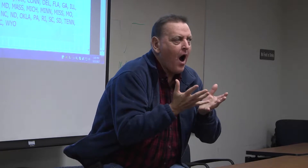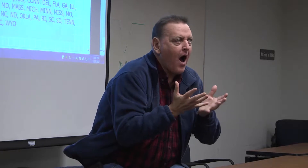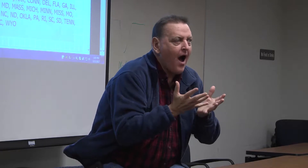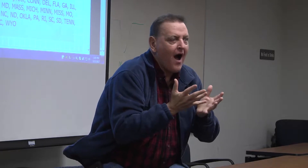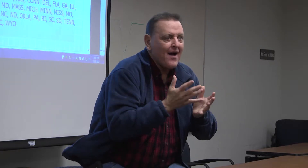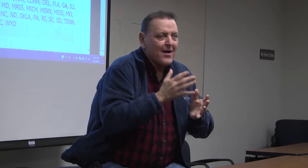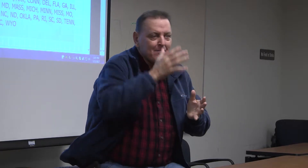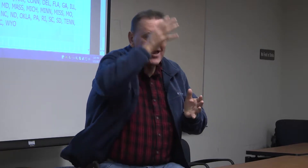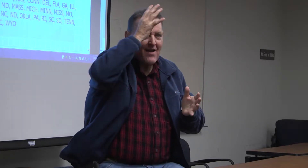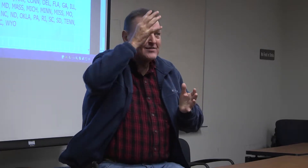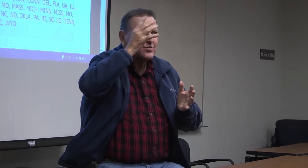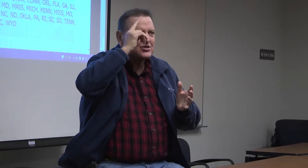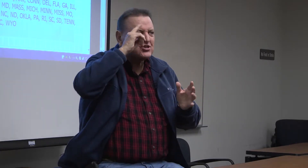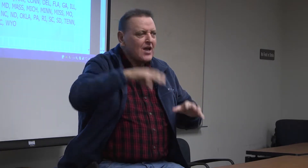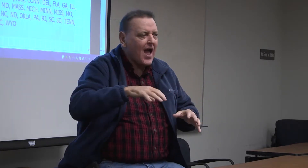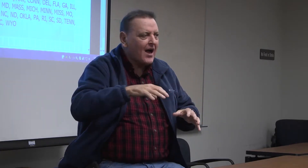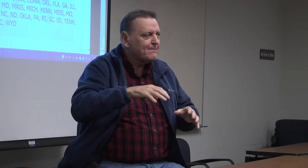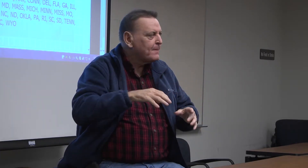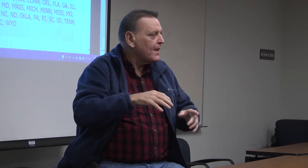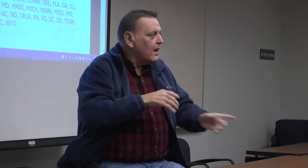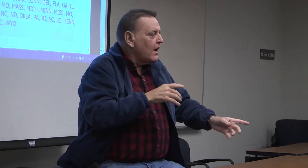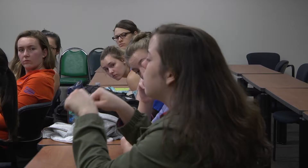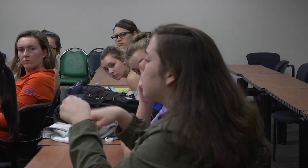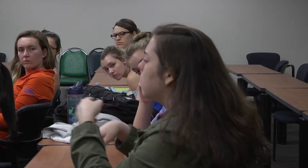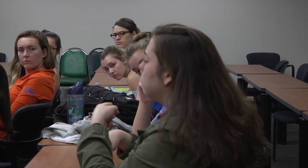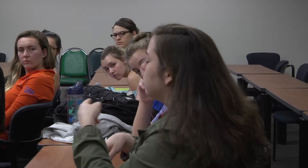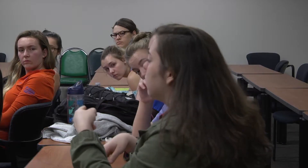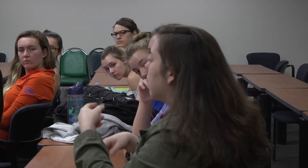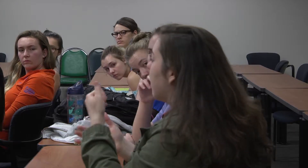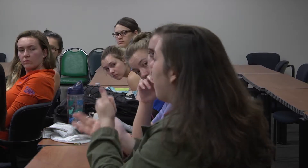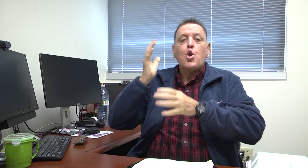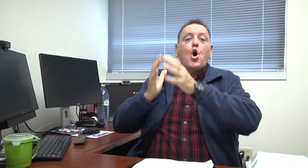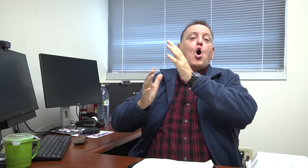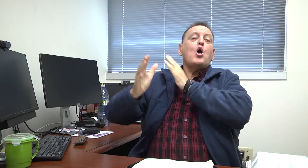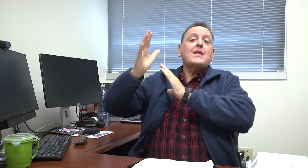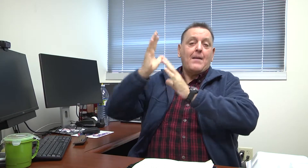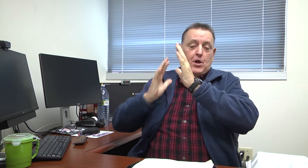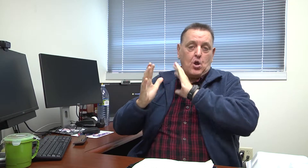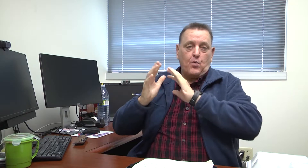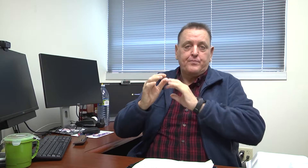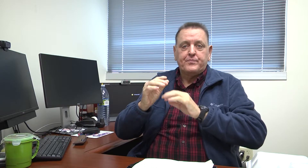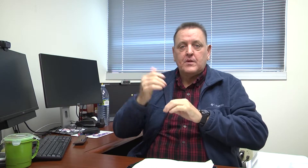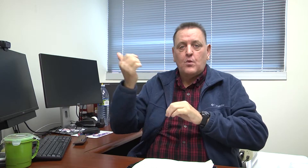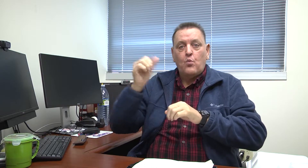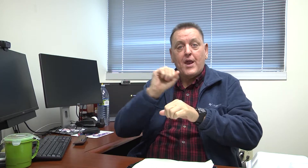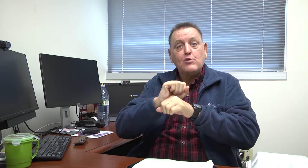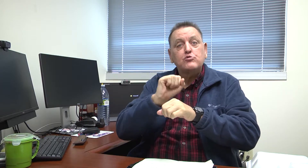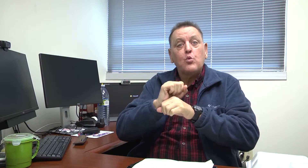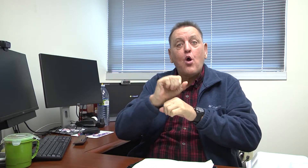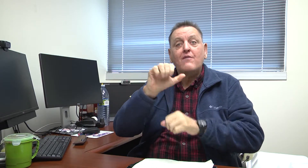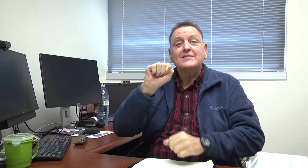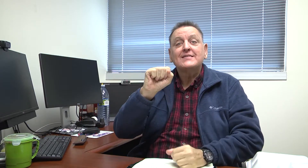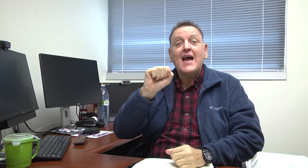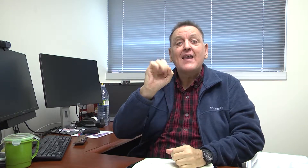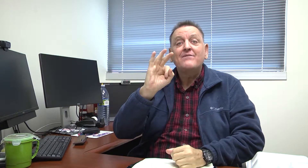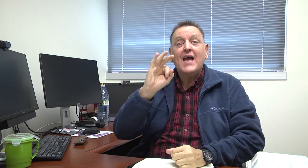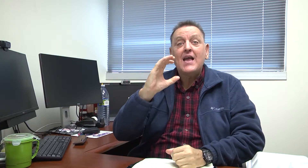He also is deaf and has experienced autism first hand. A long time ago, I worked for Santa Fe College.